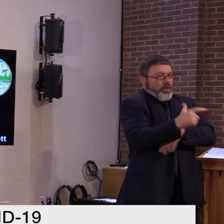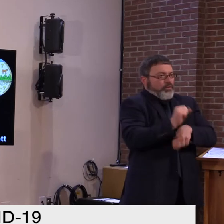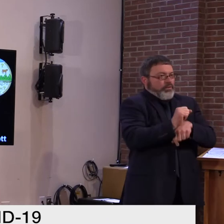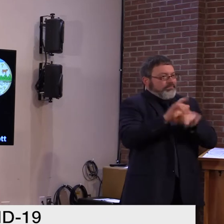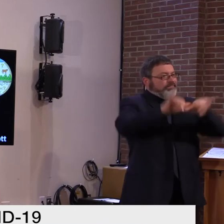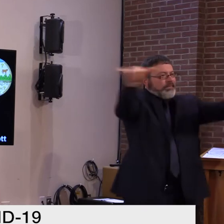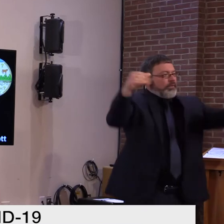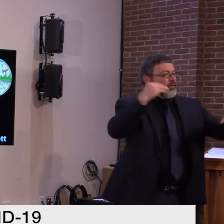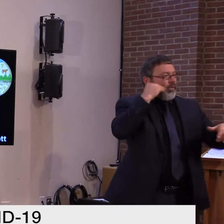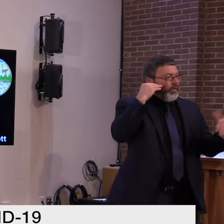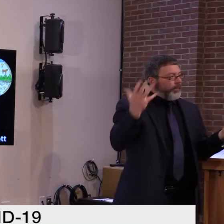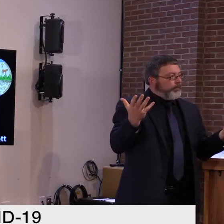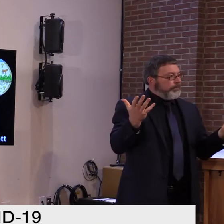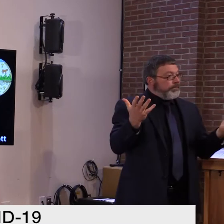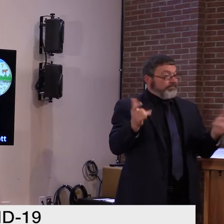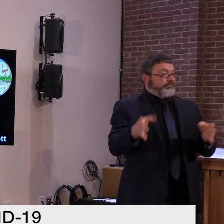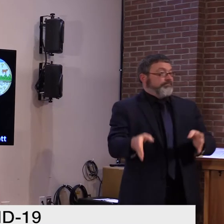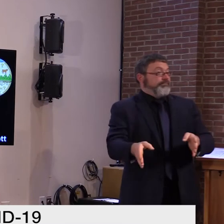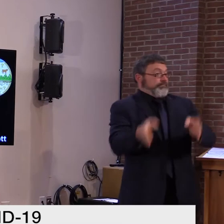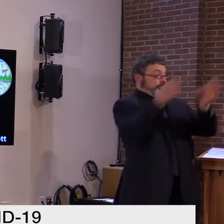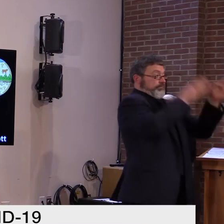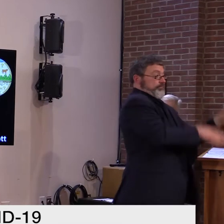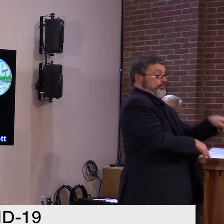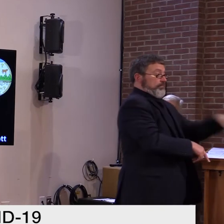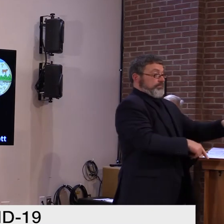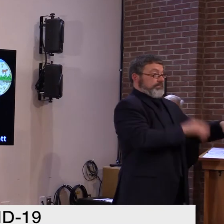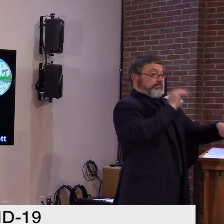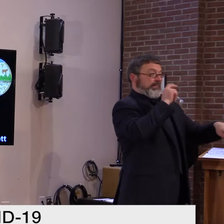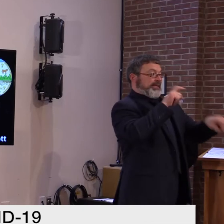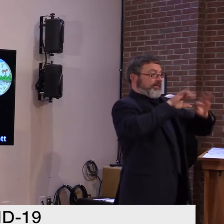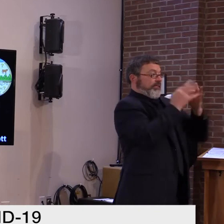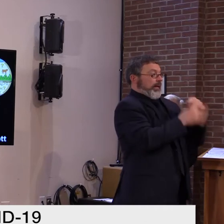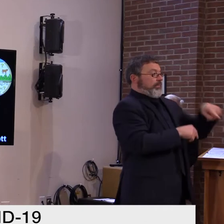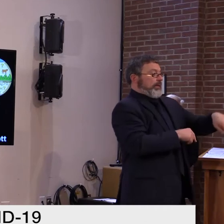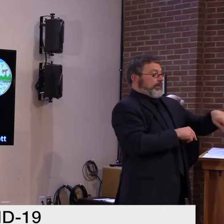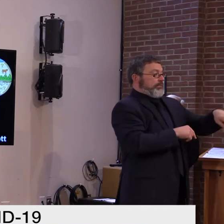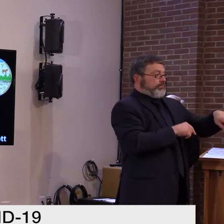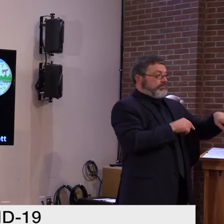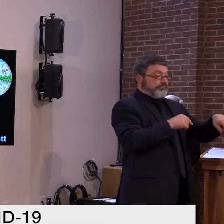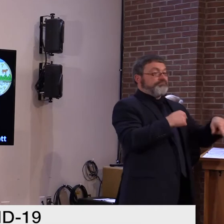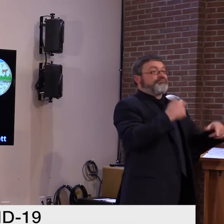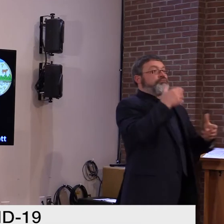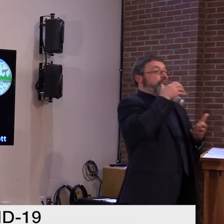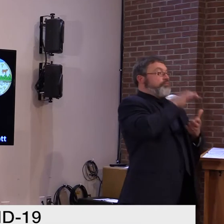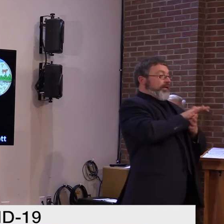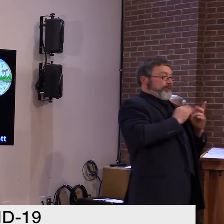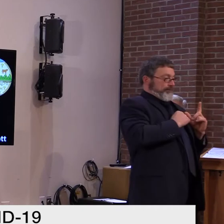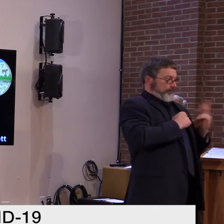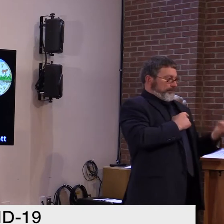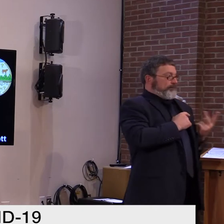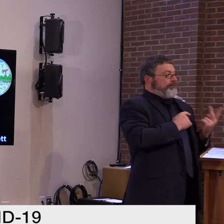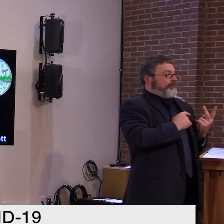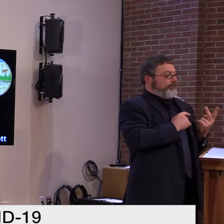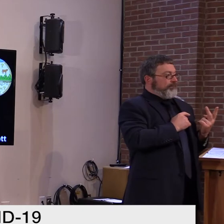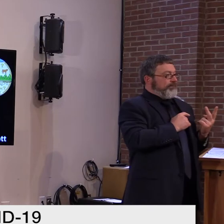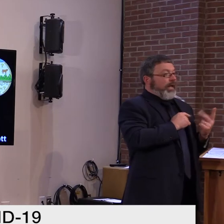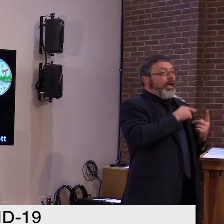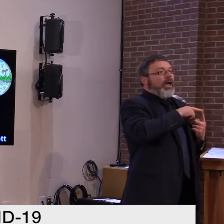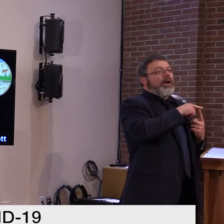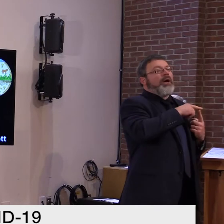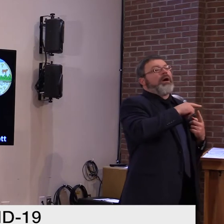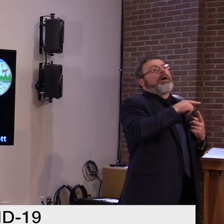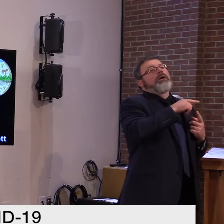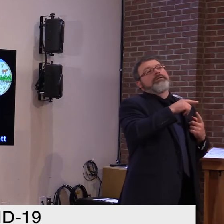The only problem is Nicole's a teacher. So Nicole goes to school feeling well as well, but has now